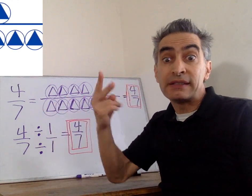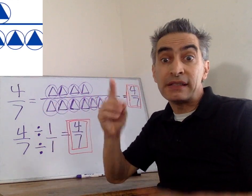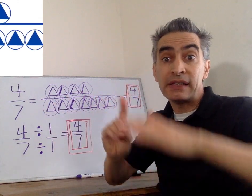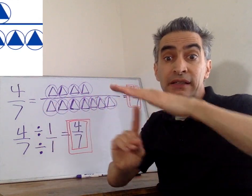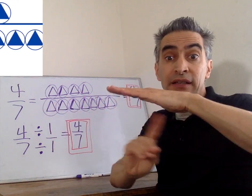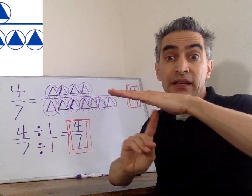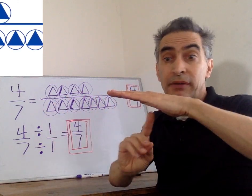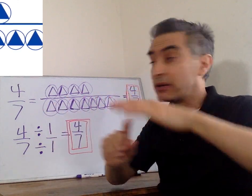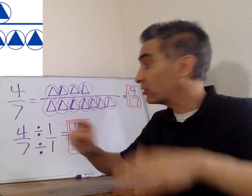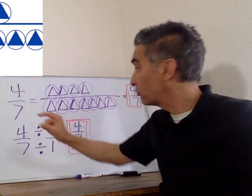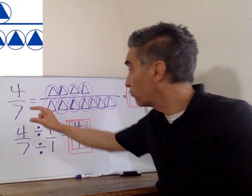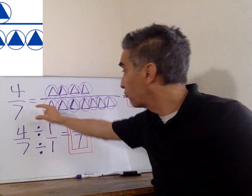And if you see the denominator?